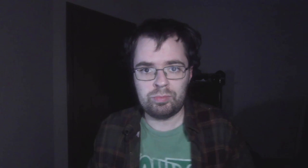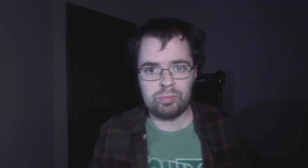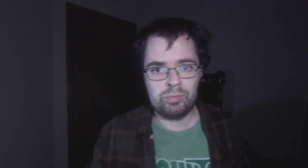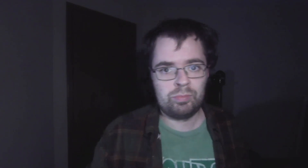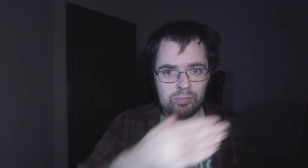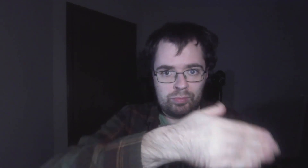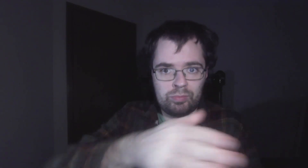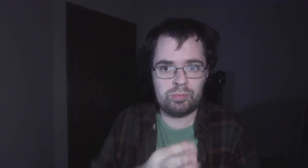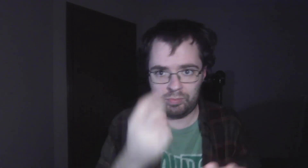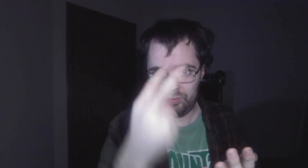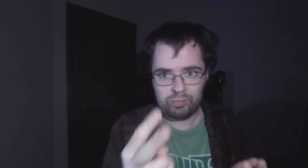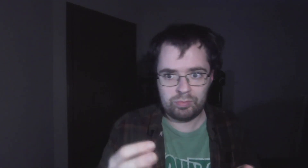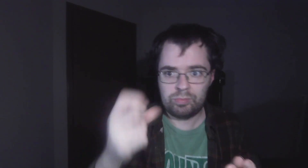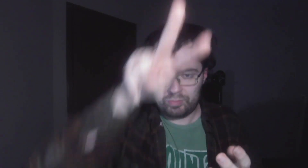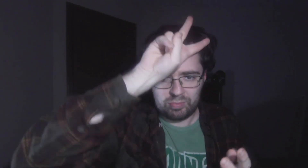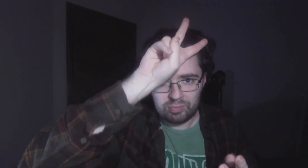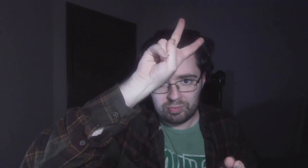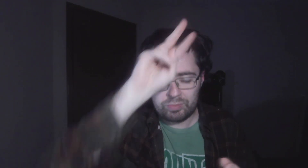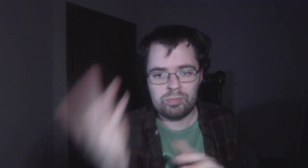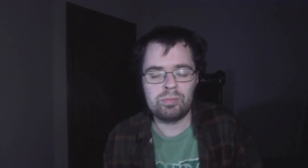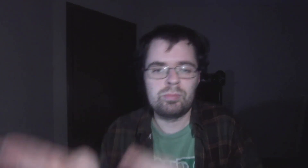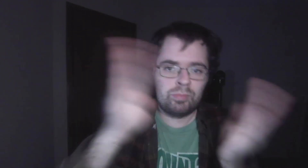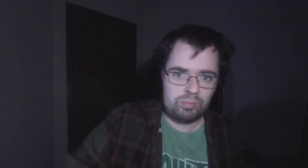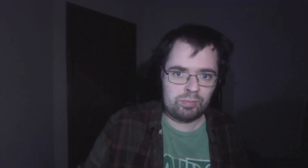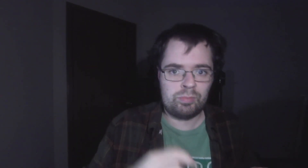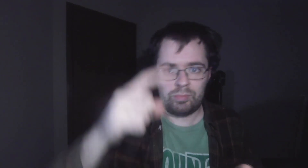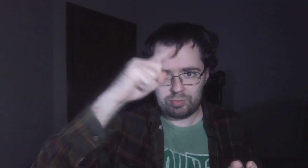Some see a fool dying for his dream.